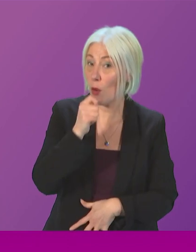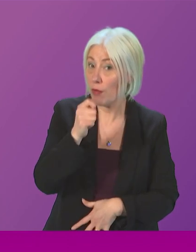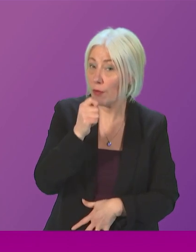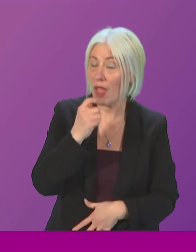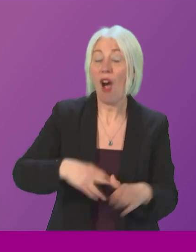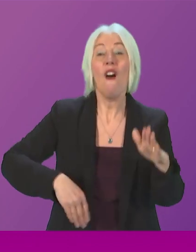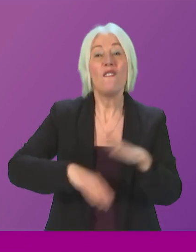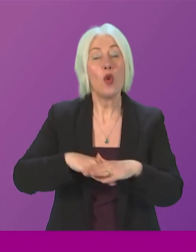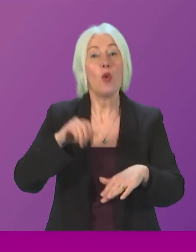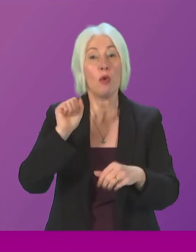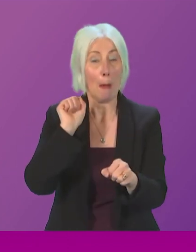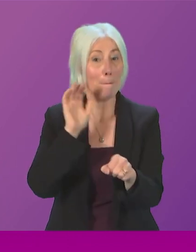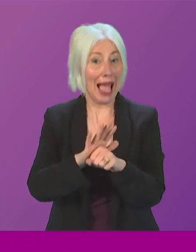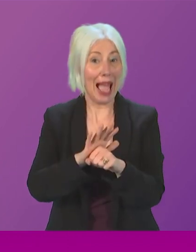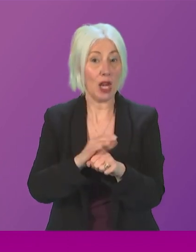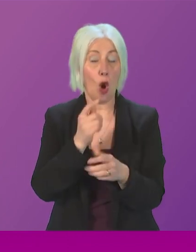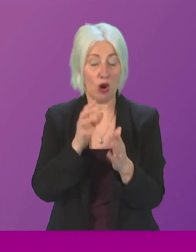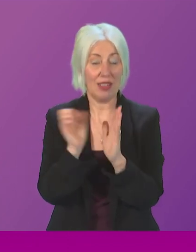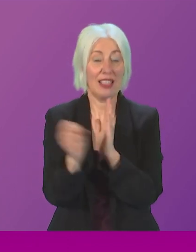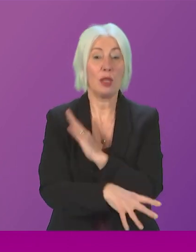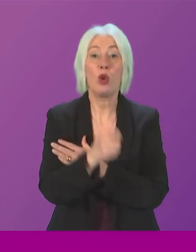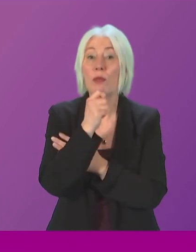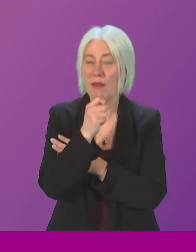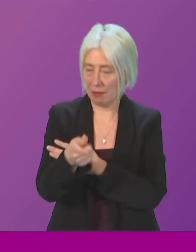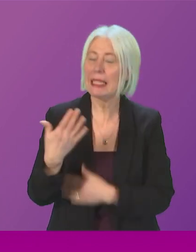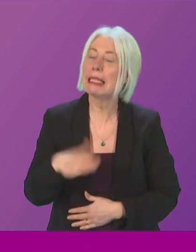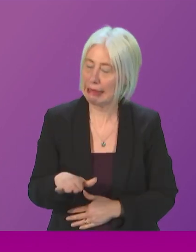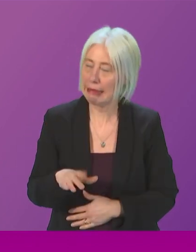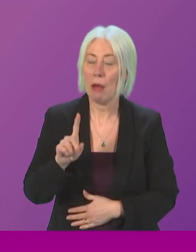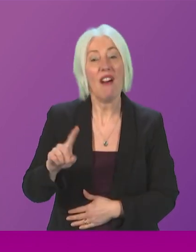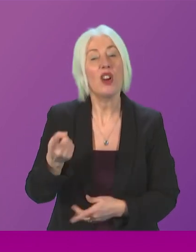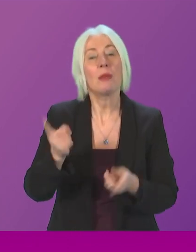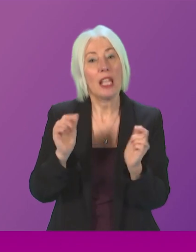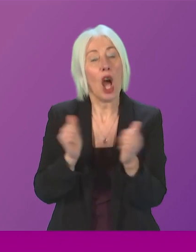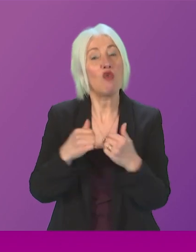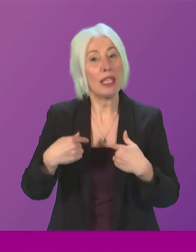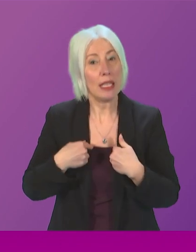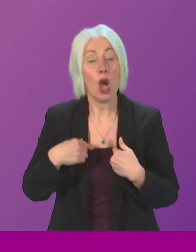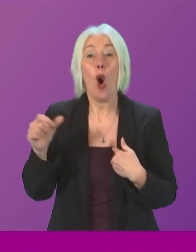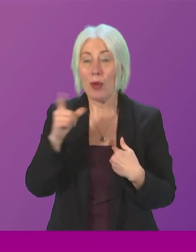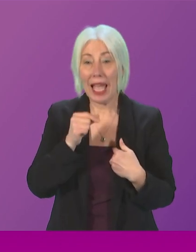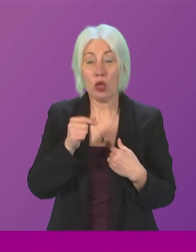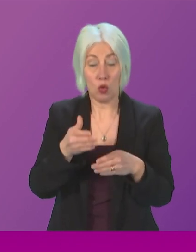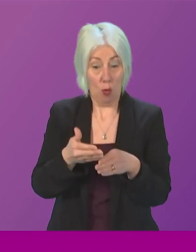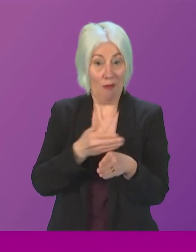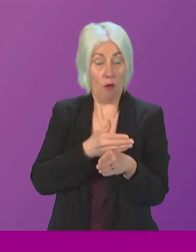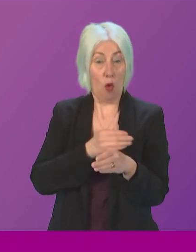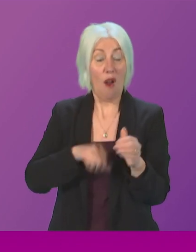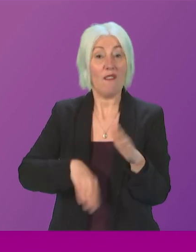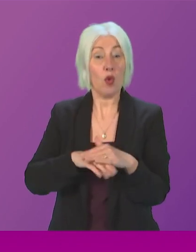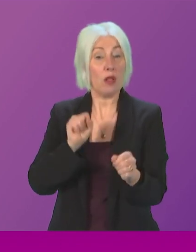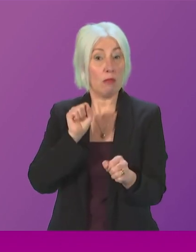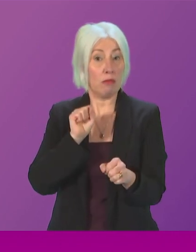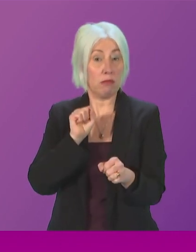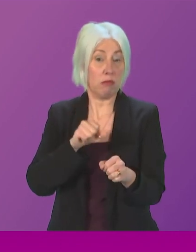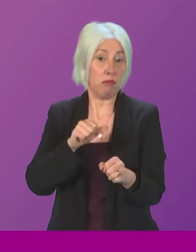ban on disposable vapes is needed but does the first minister agree with me that there is much that can be done ahead of a full ban to reduce harm